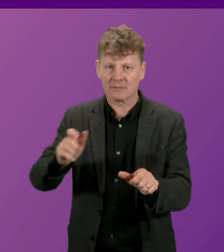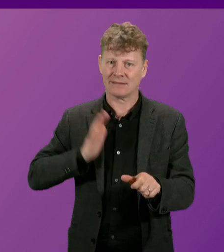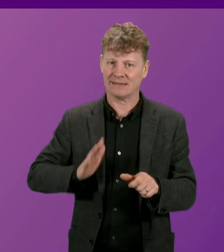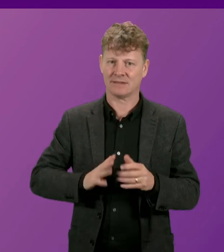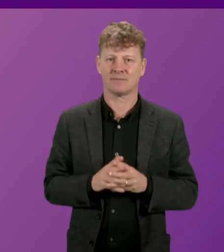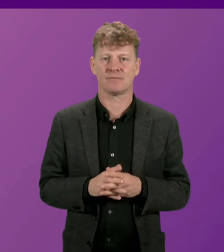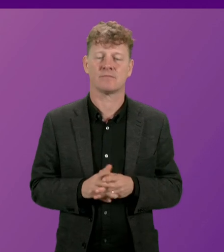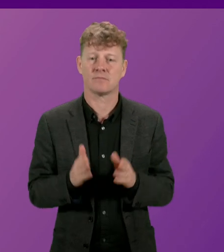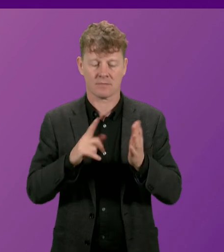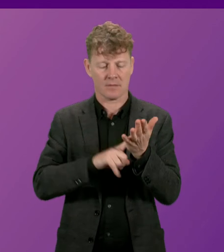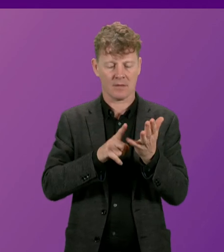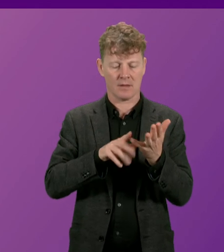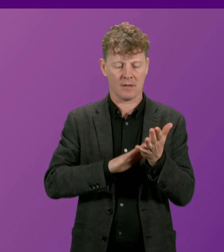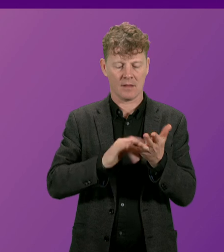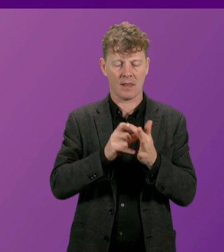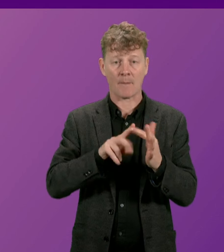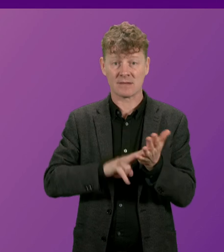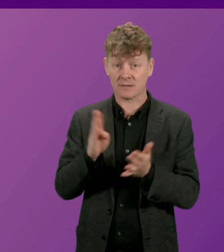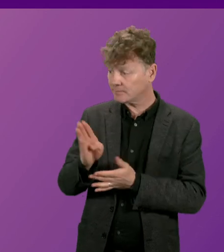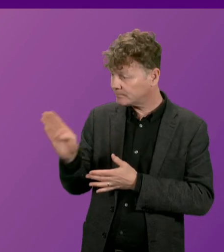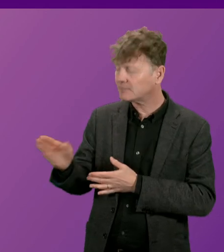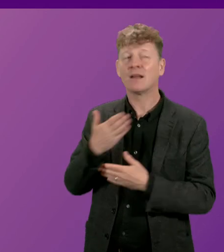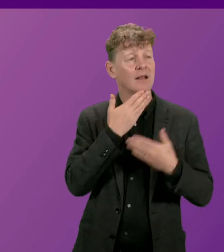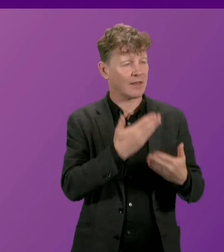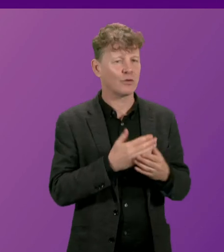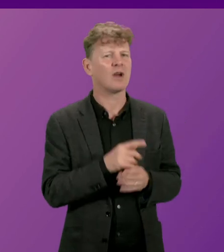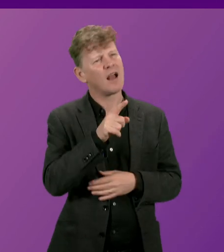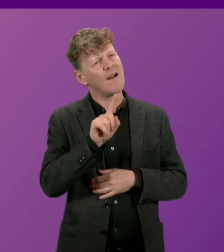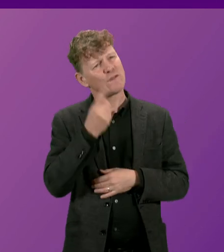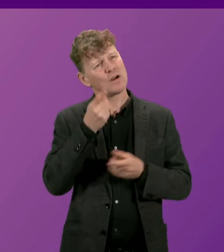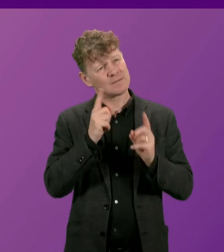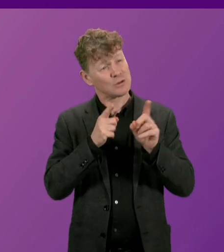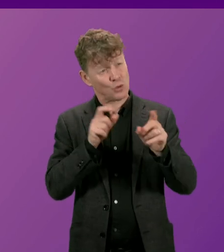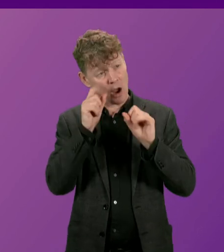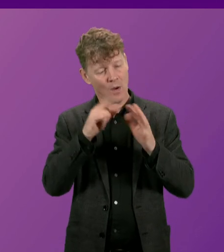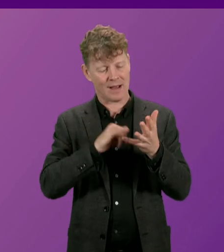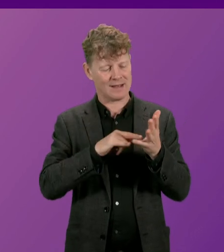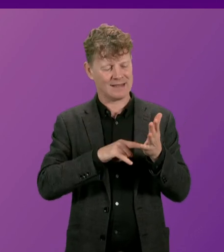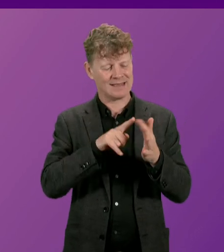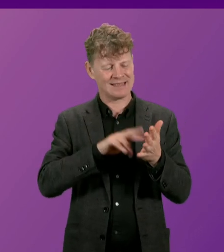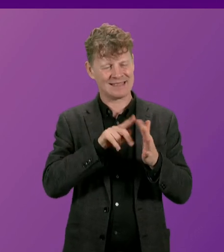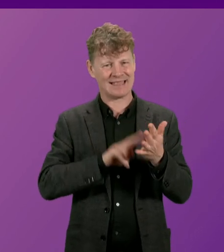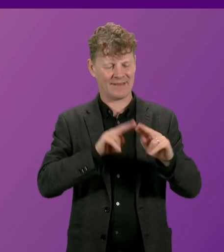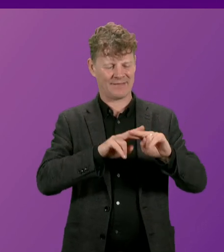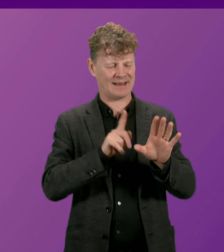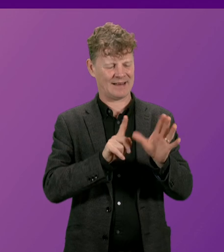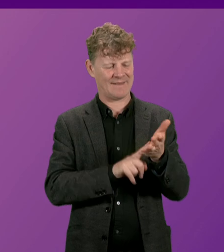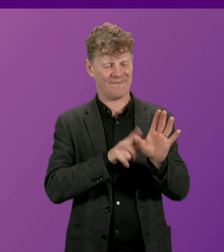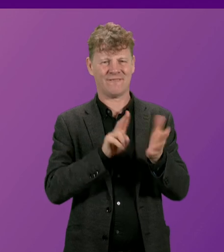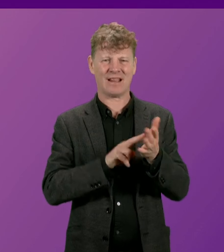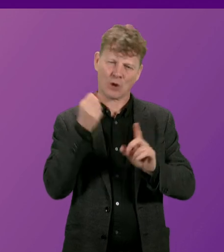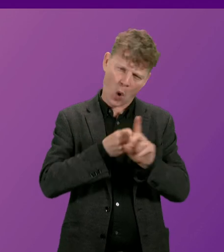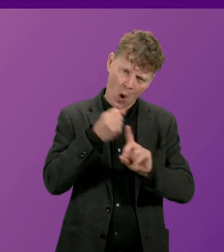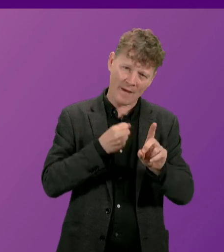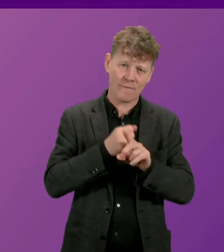Douglas Lumsden. Thank you, President Officer. The First Minister will be aware that Stephen Flynn lobbied for an offshore wind project